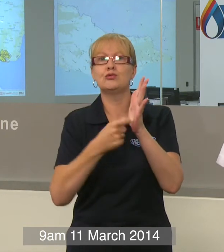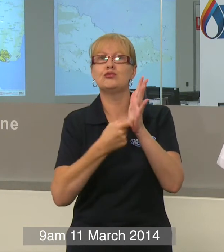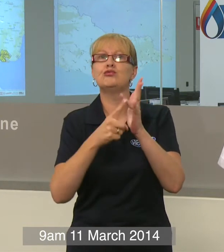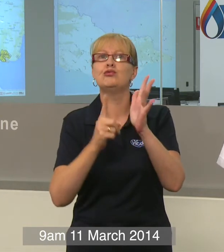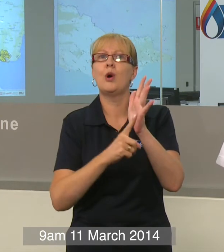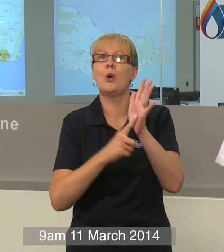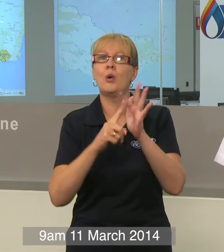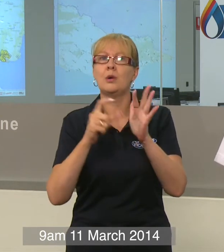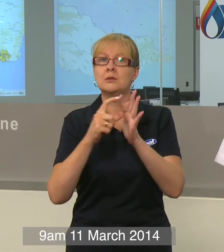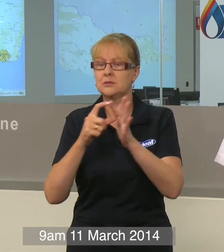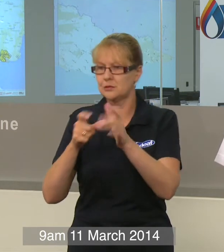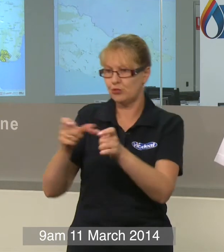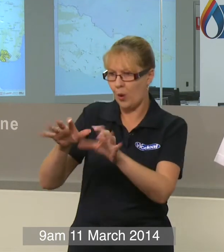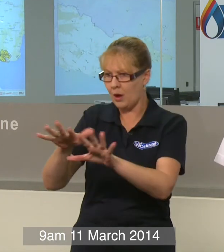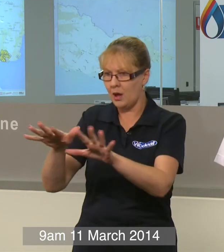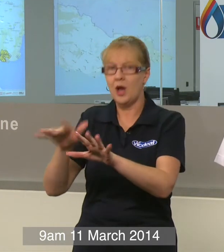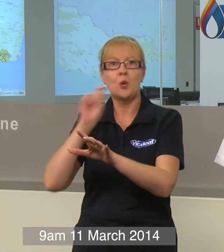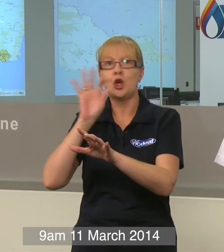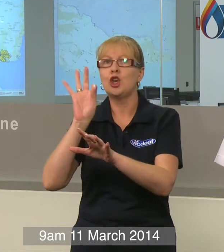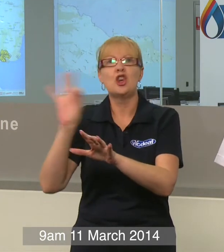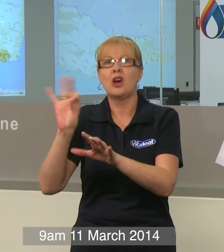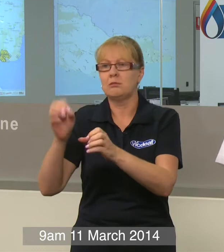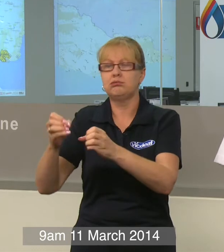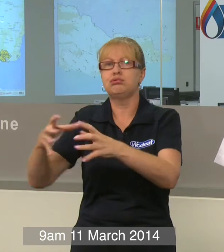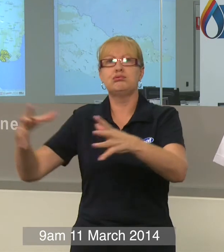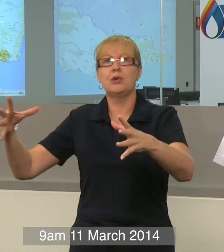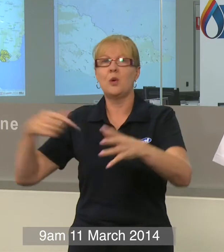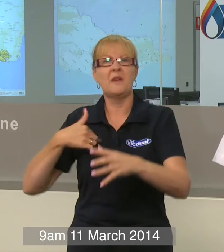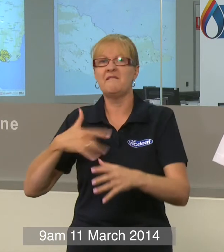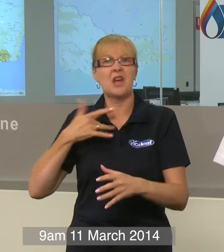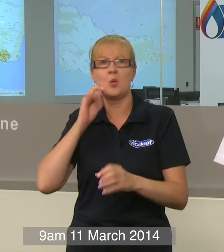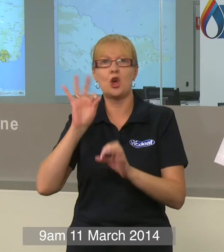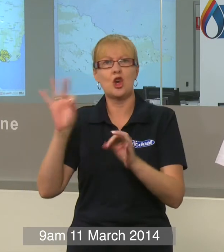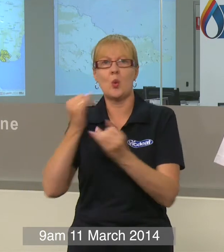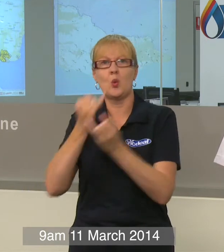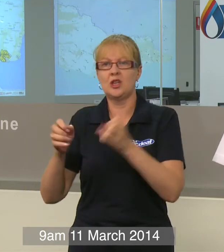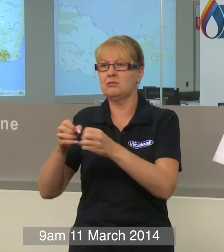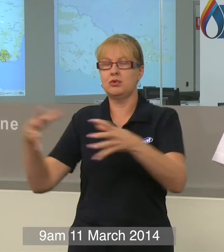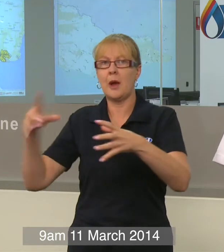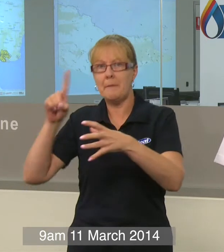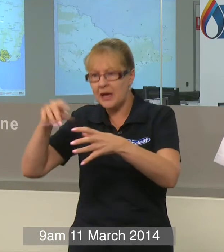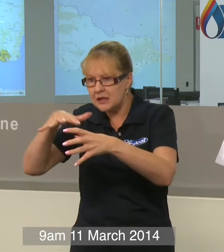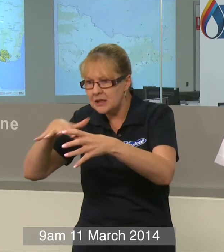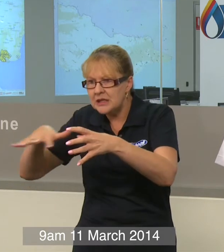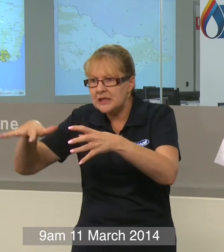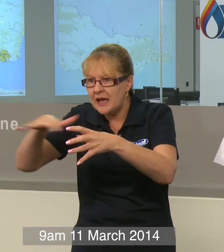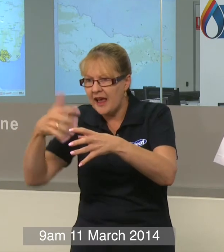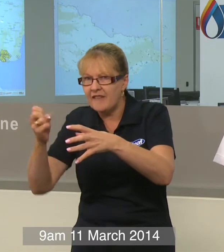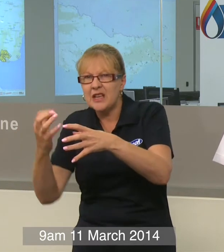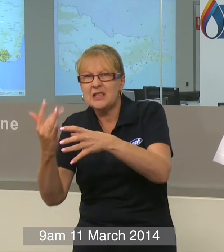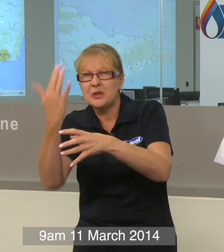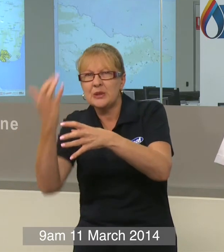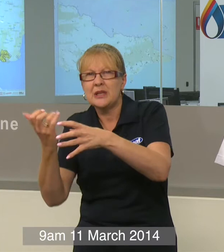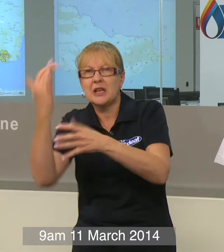see extension of the fire, it's unlikely to expect an outbreak from the fire but inside the fire area there's still some smoke issuing,